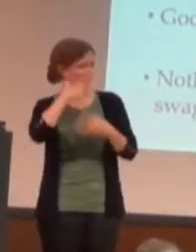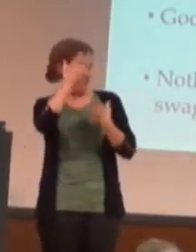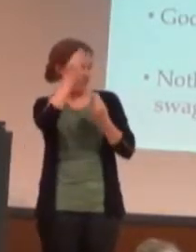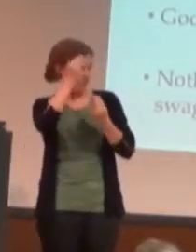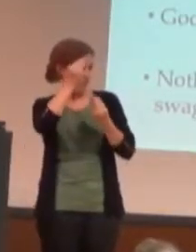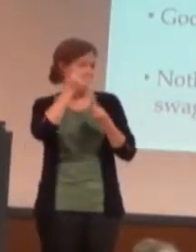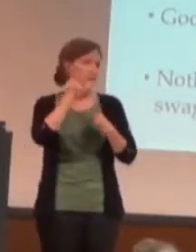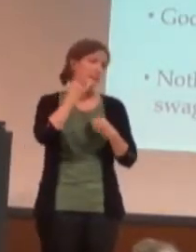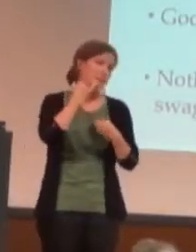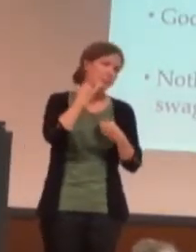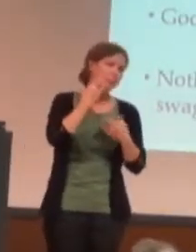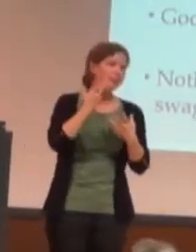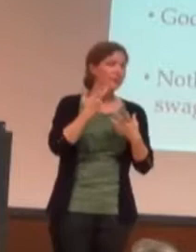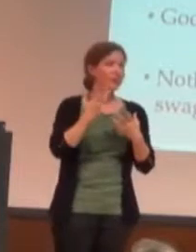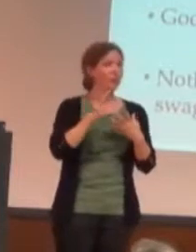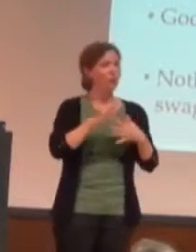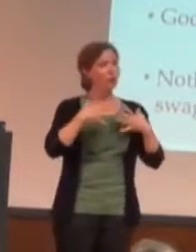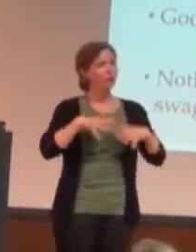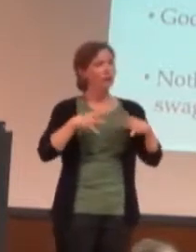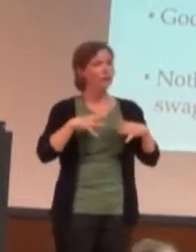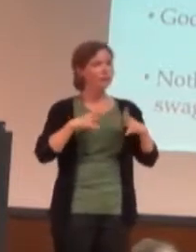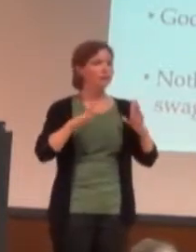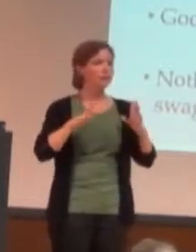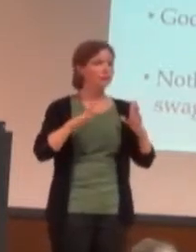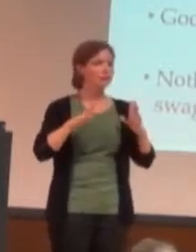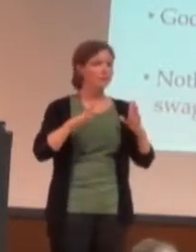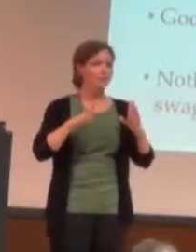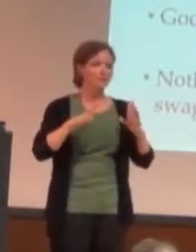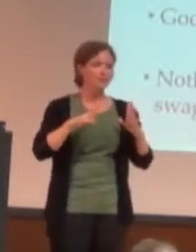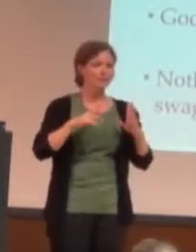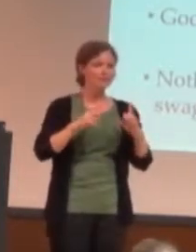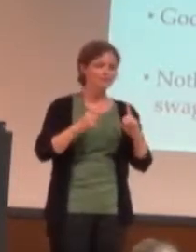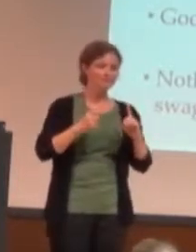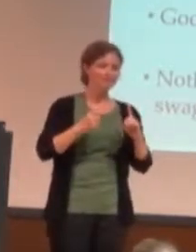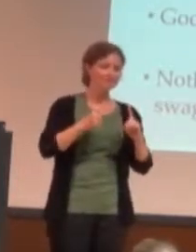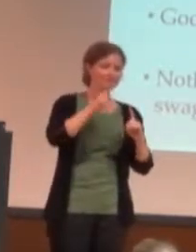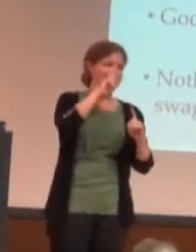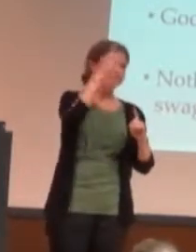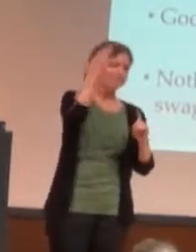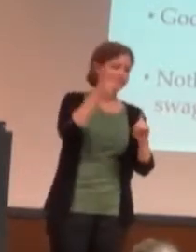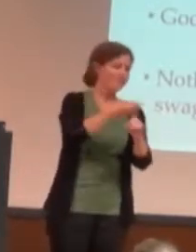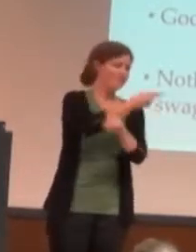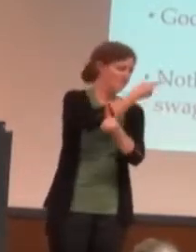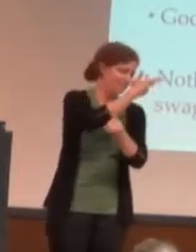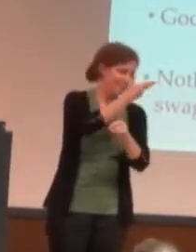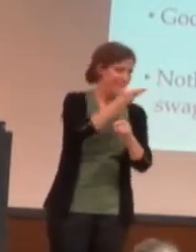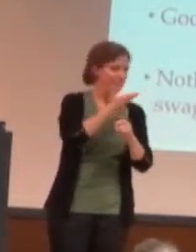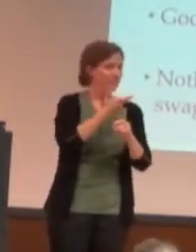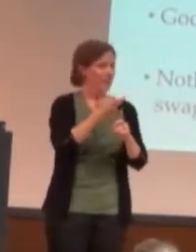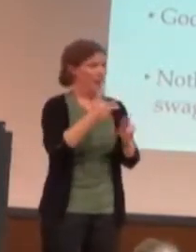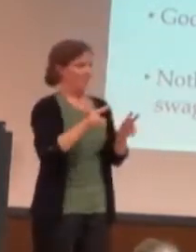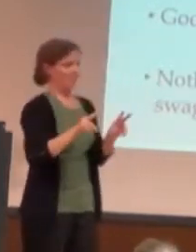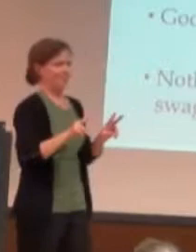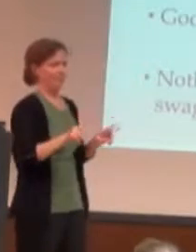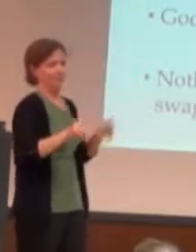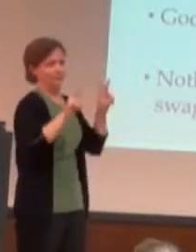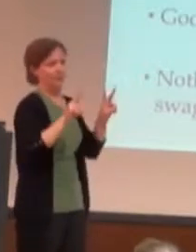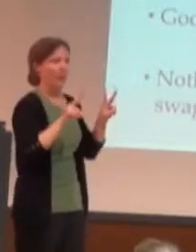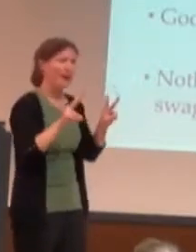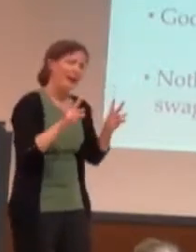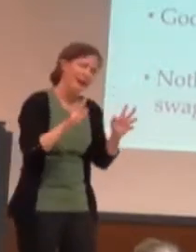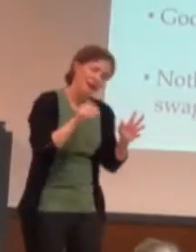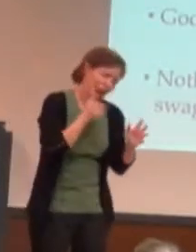a little out there, sometimes people make judgments, which isn't great, but it happens. And